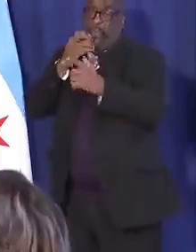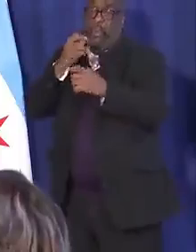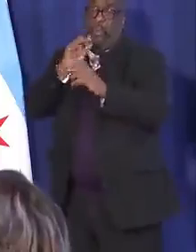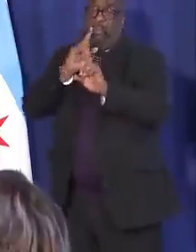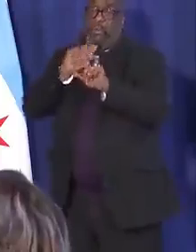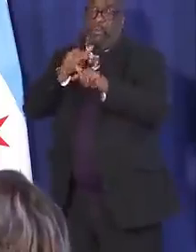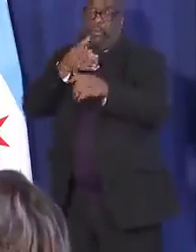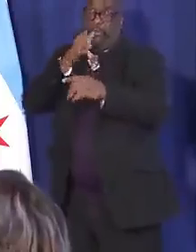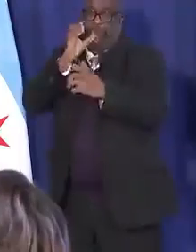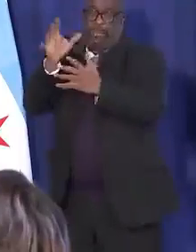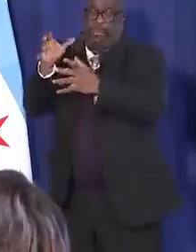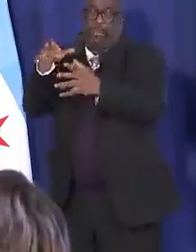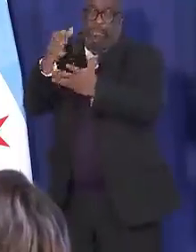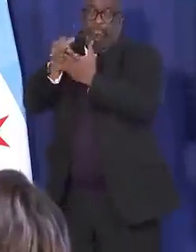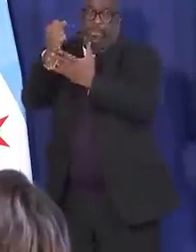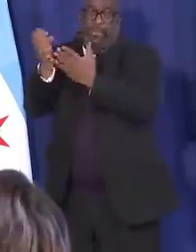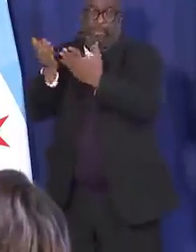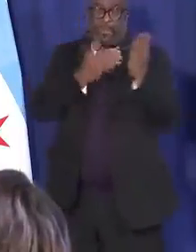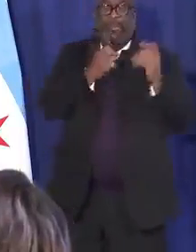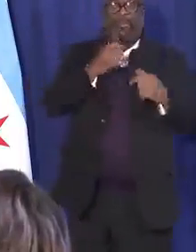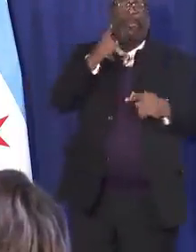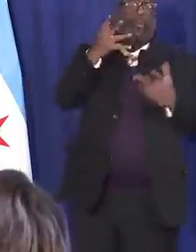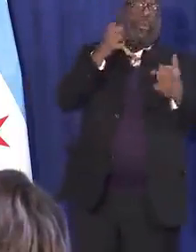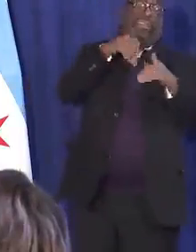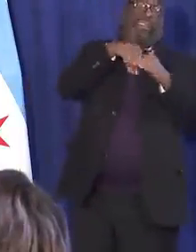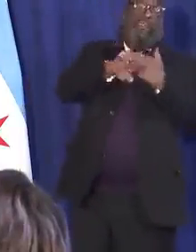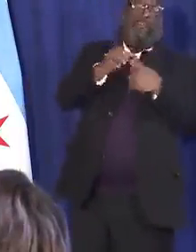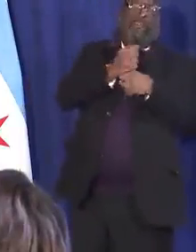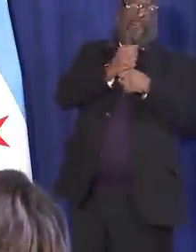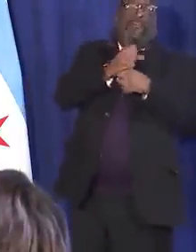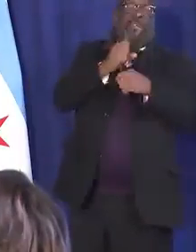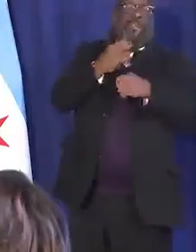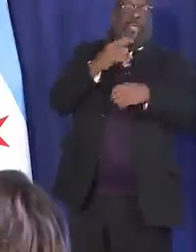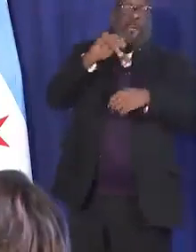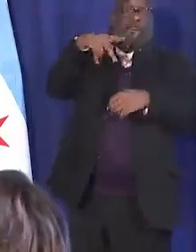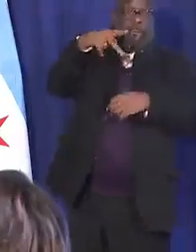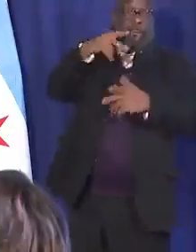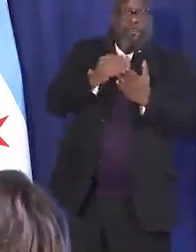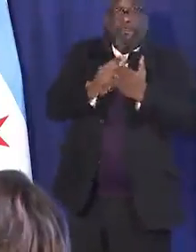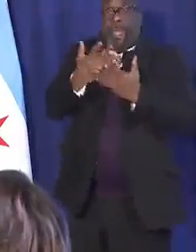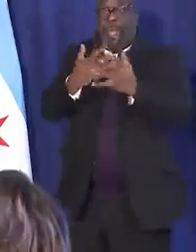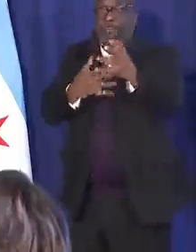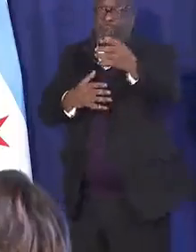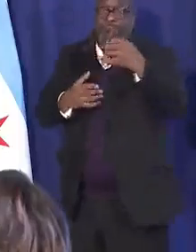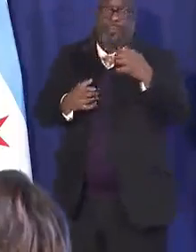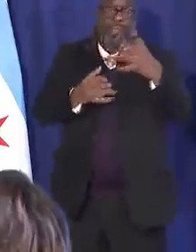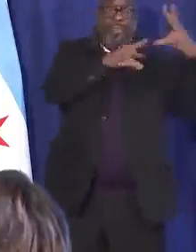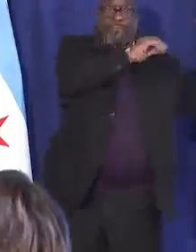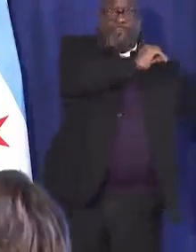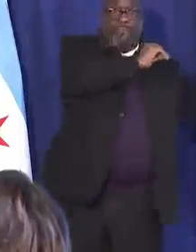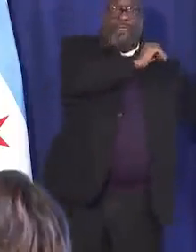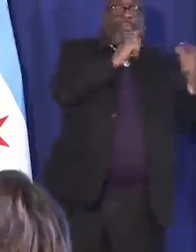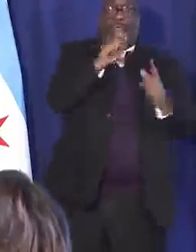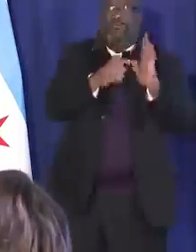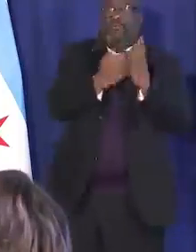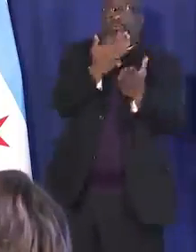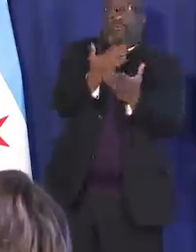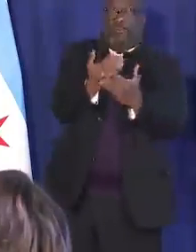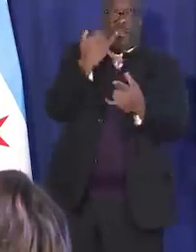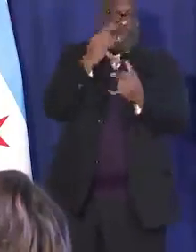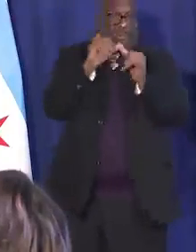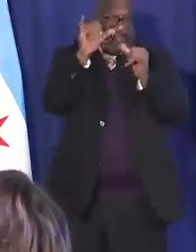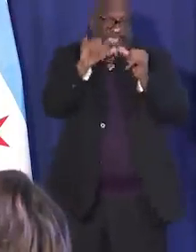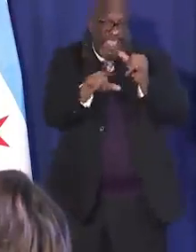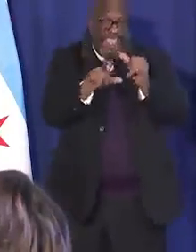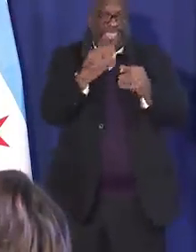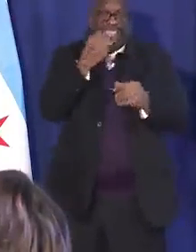or drink. So, if you're going into that coffee shop to pick up and go, you don't need to show proof. But if you're going to linger,